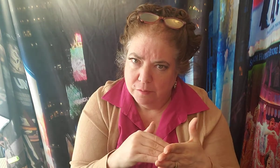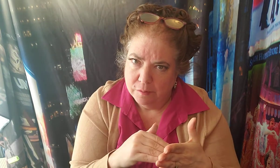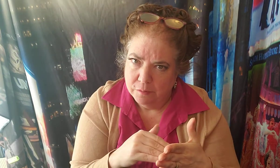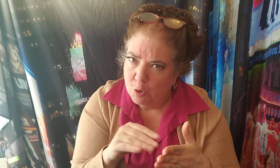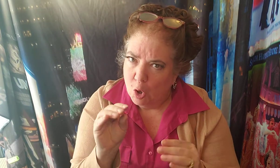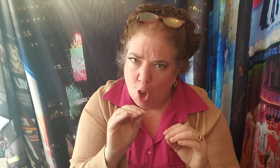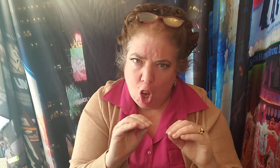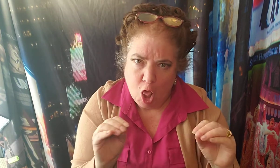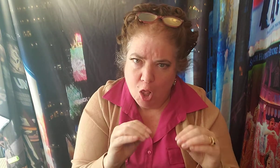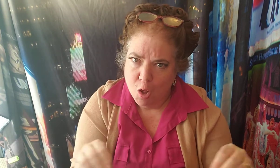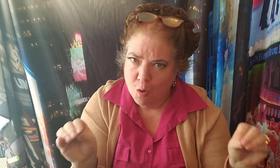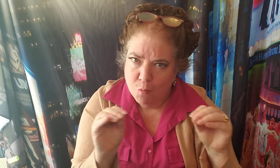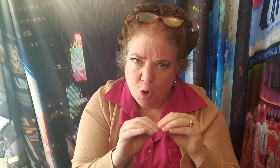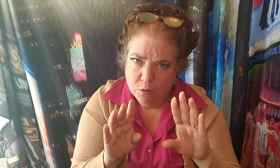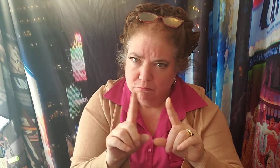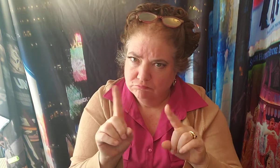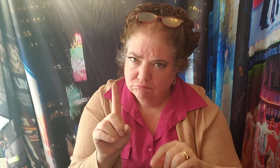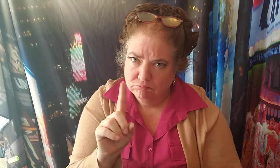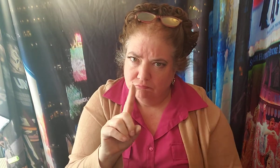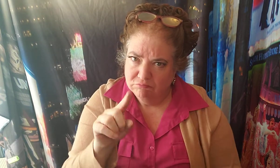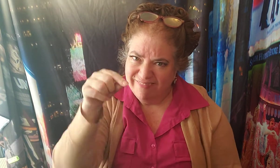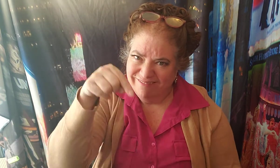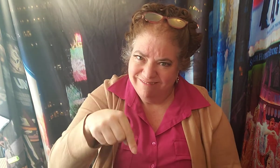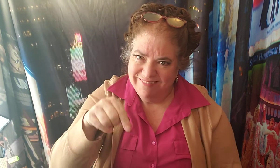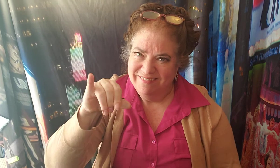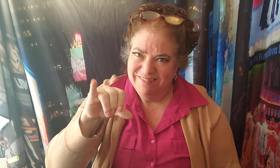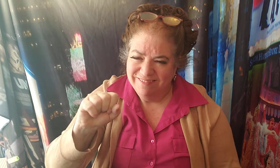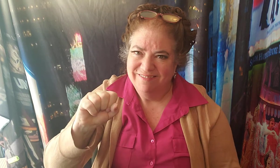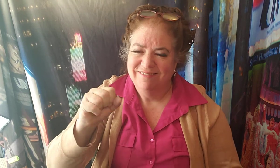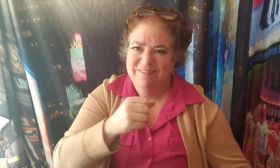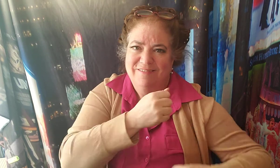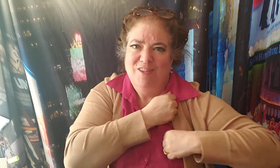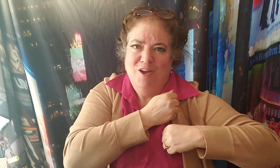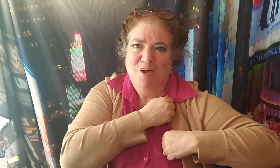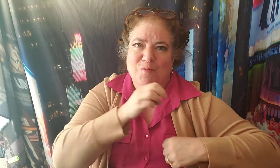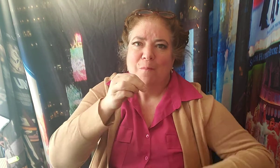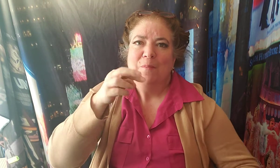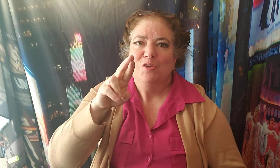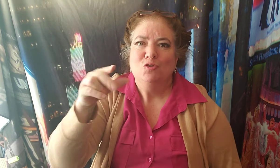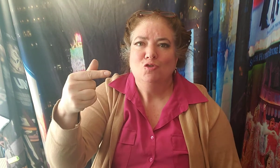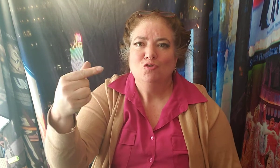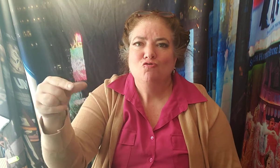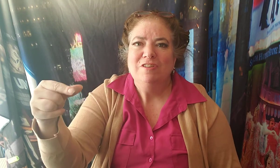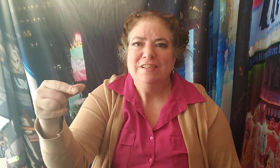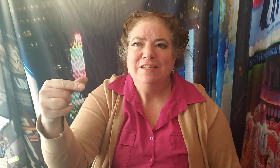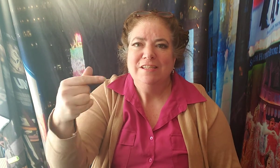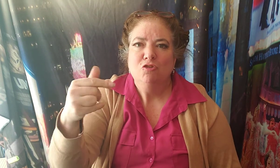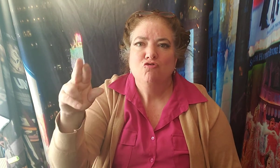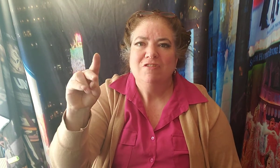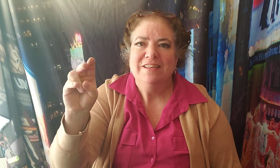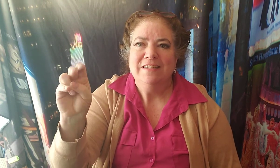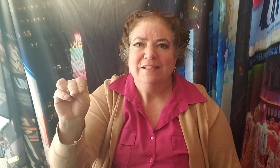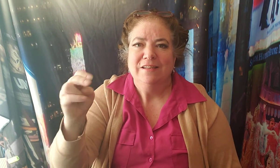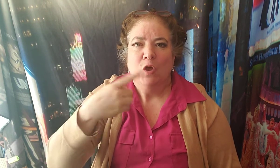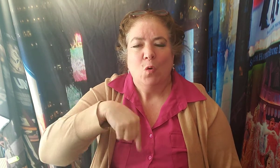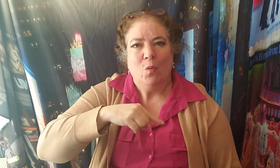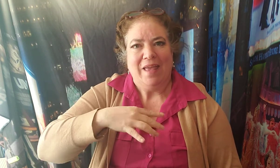This is the army Mr. Green We like the barracks Nice and clean